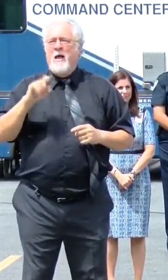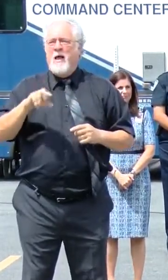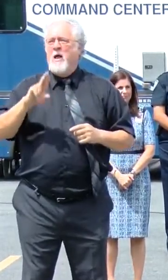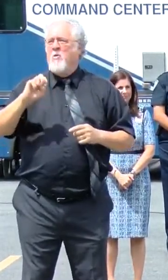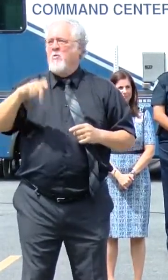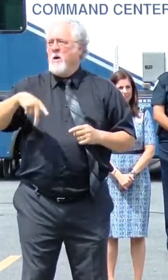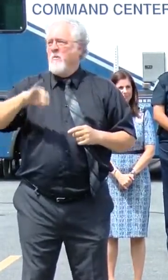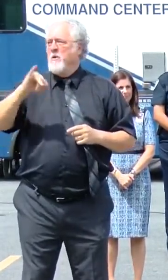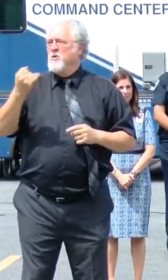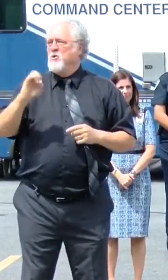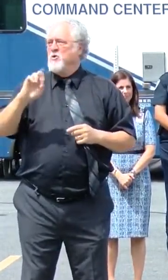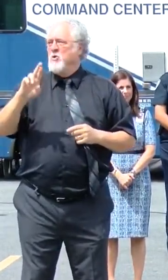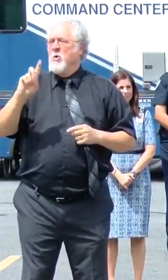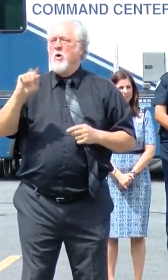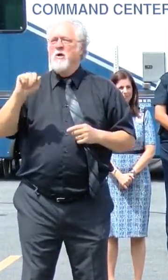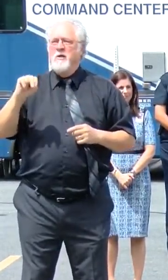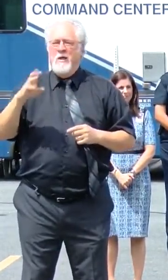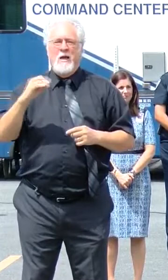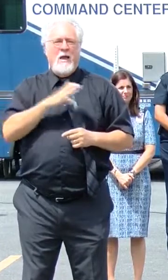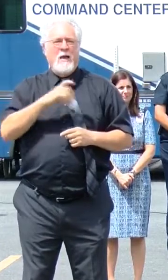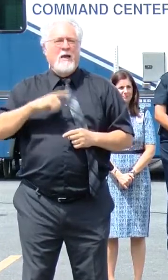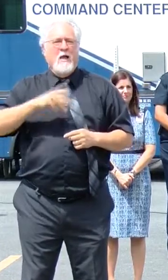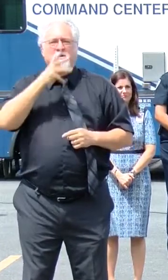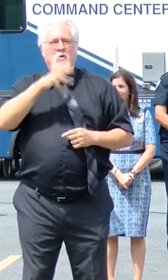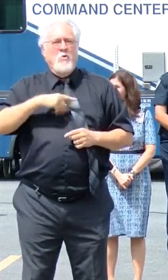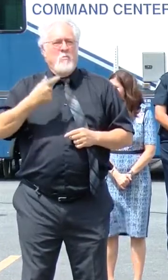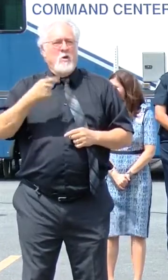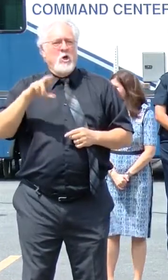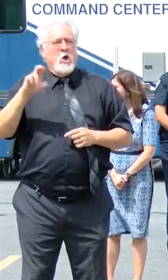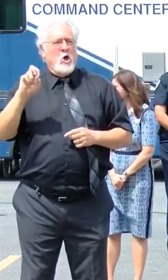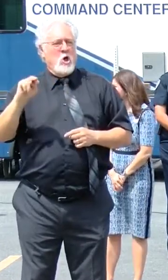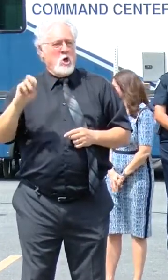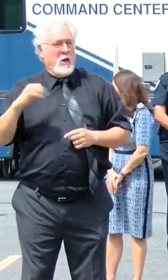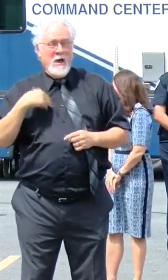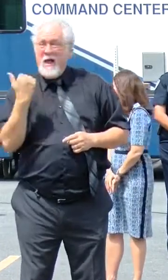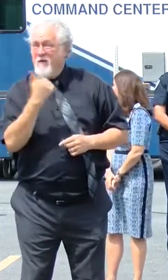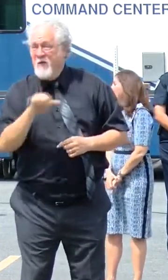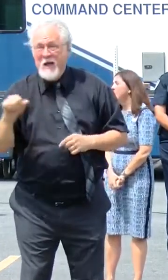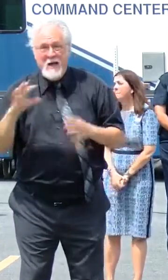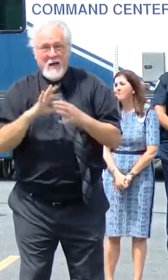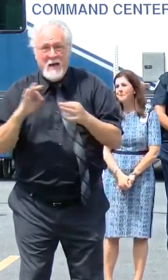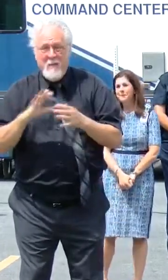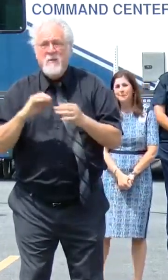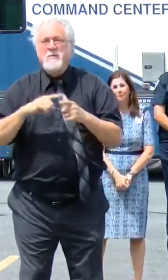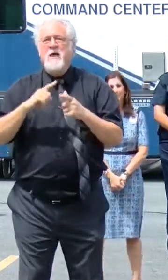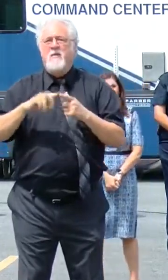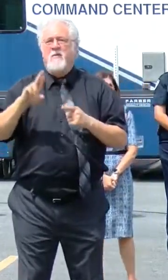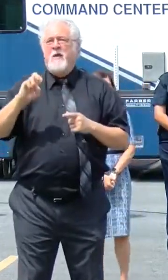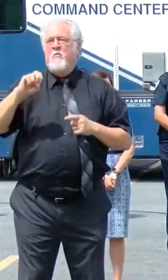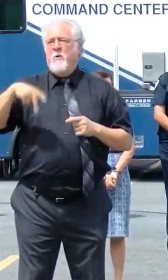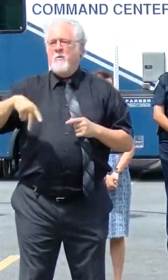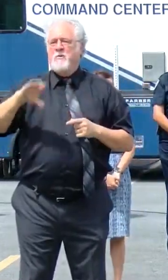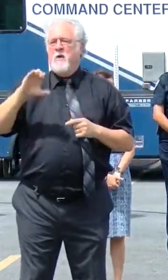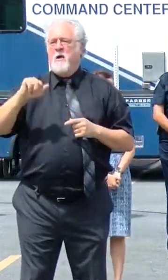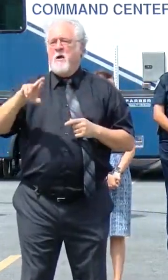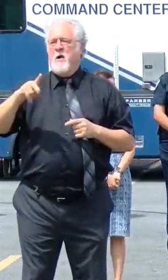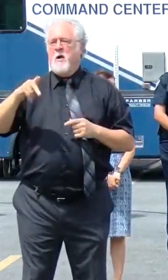Representative Jordan and Councilwoman Green if they have any comments and then Representative Carpenter.